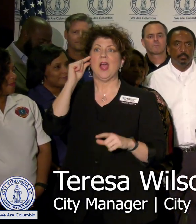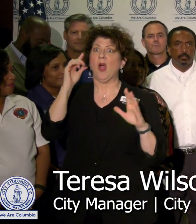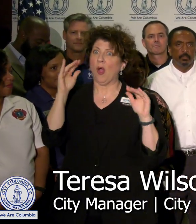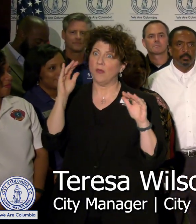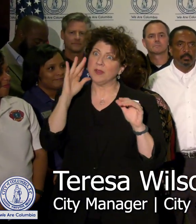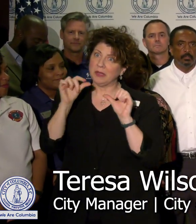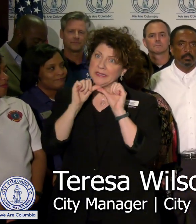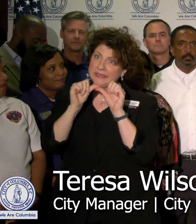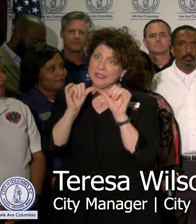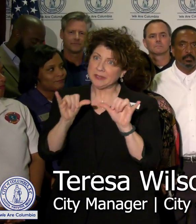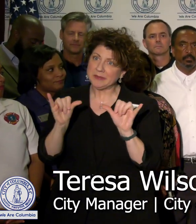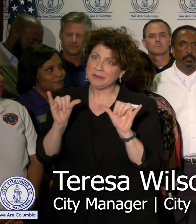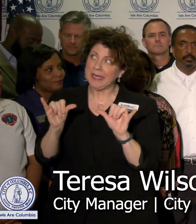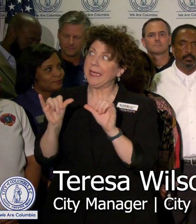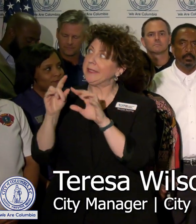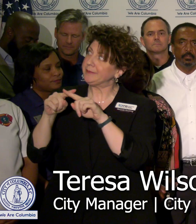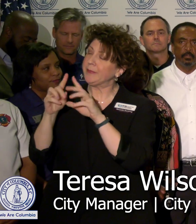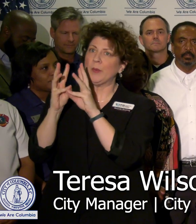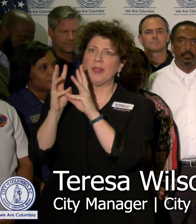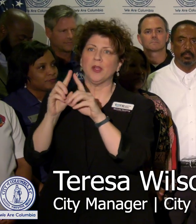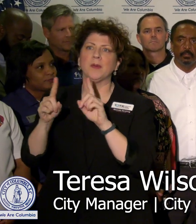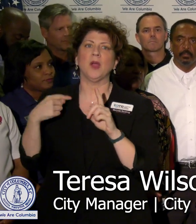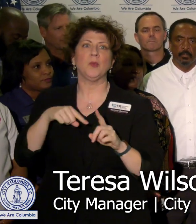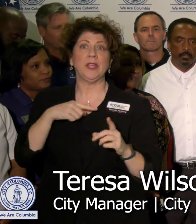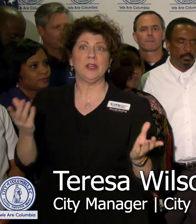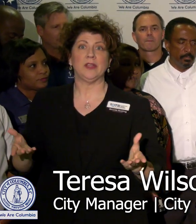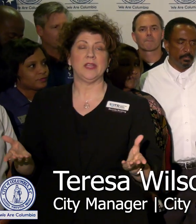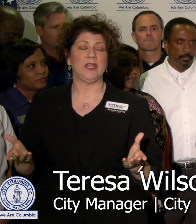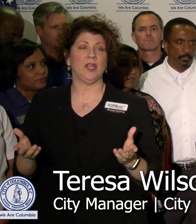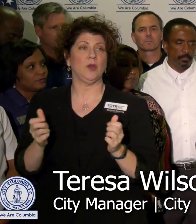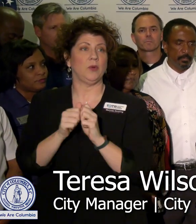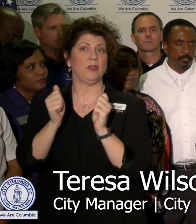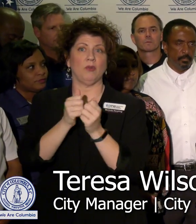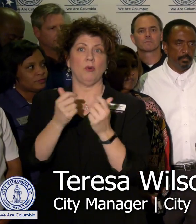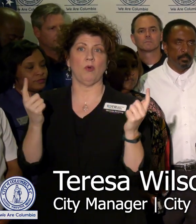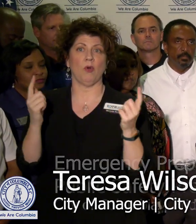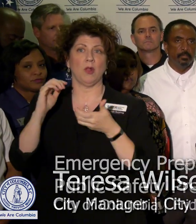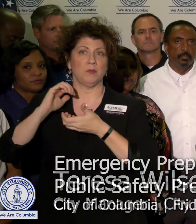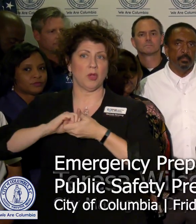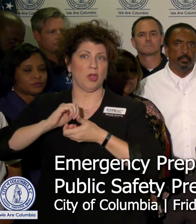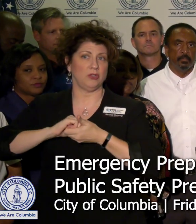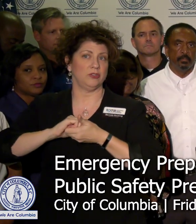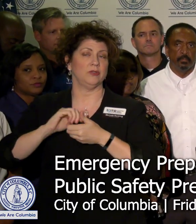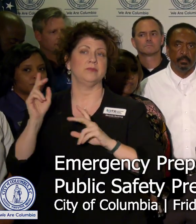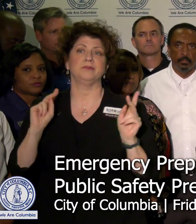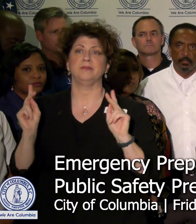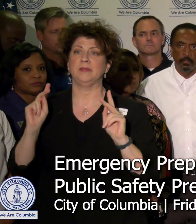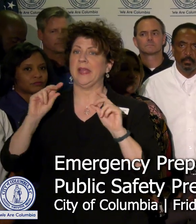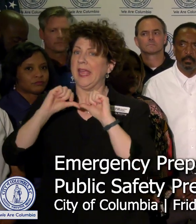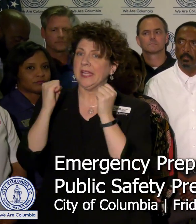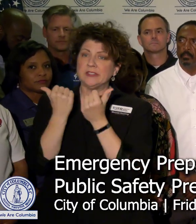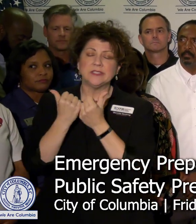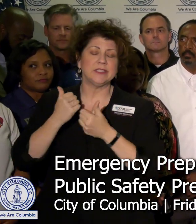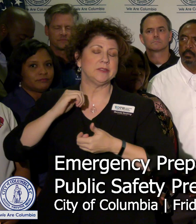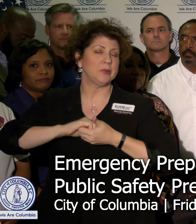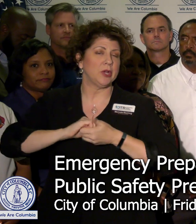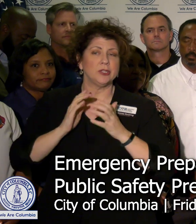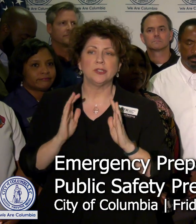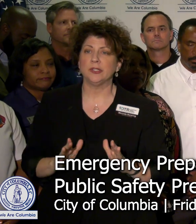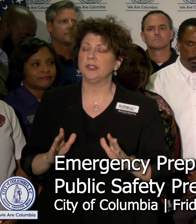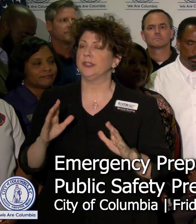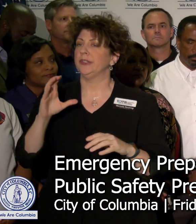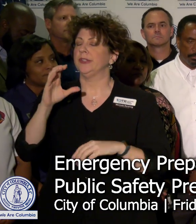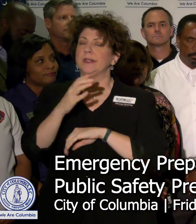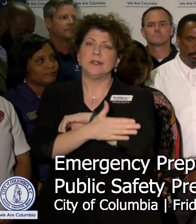continue to do, weather permitting, we are here with all of our partners, agency partners, the